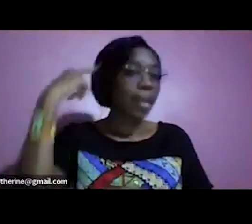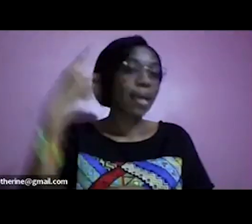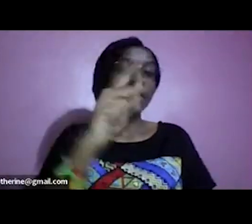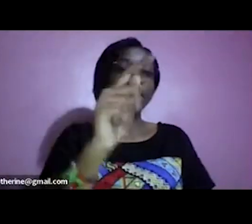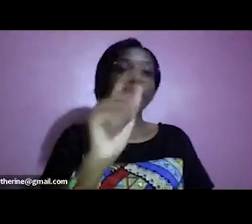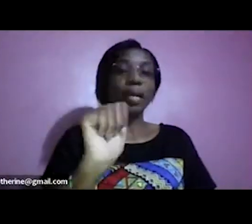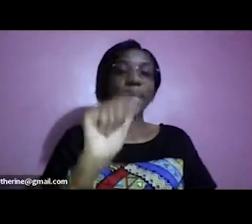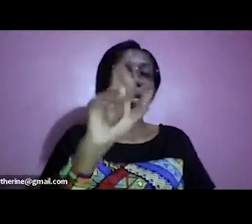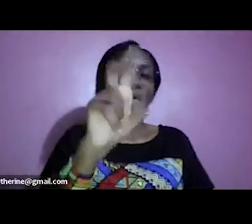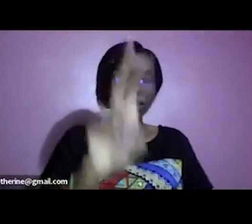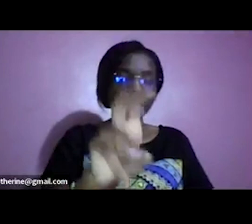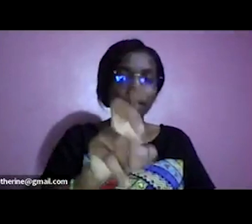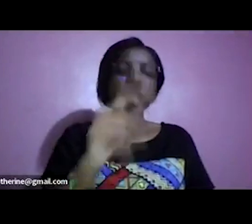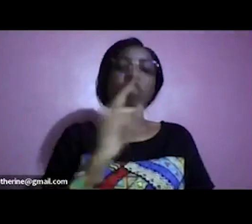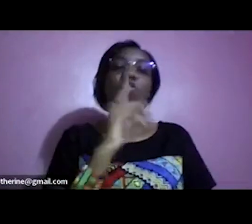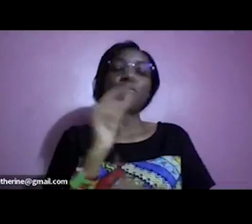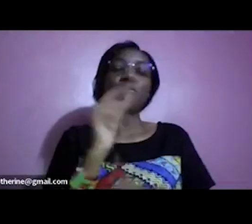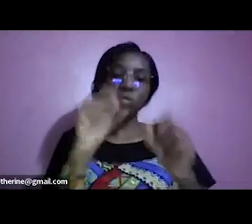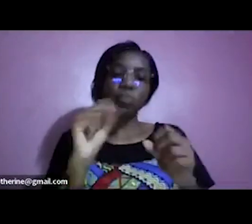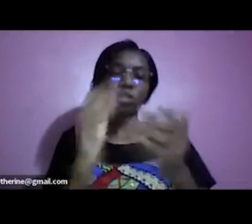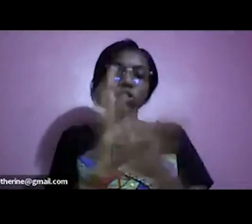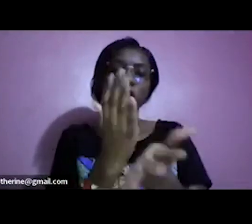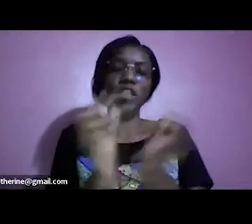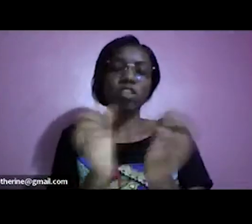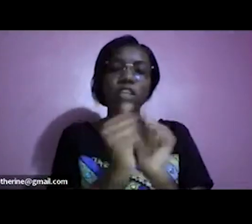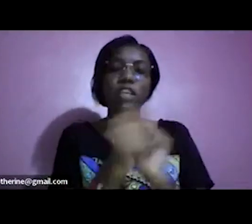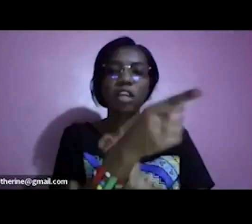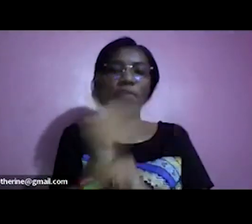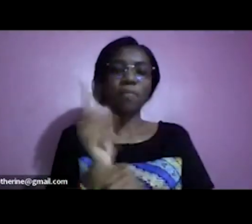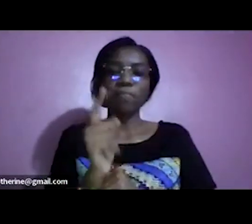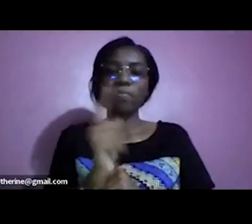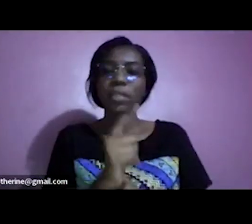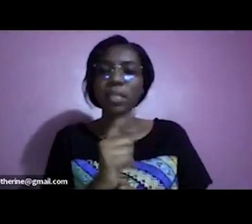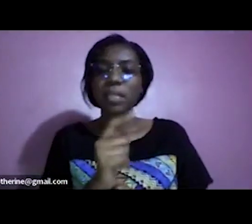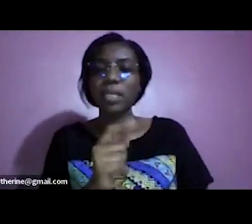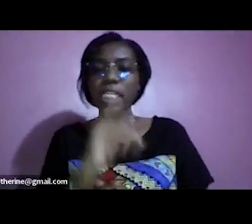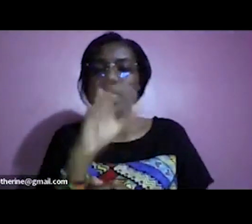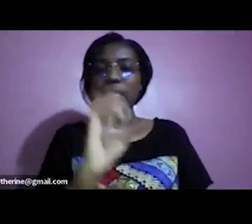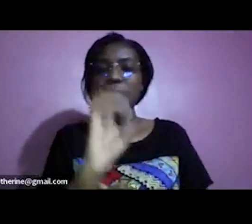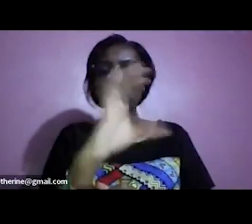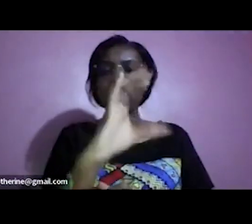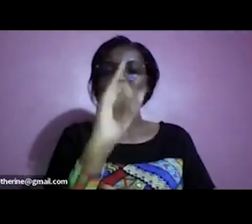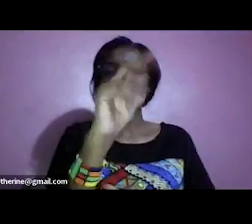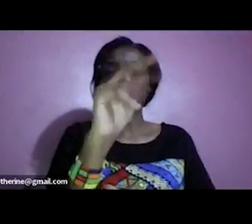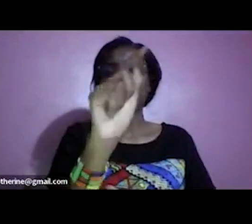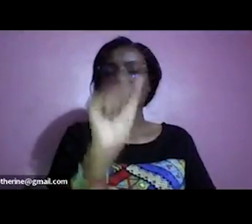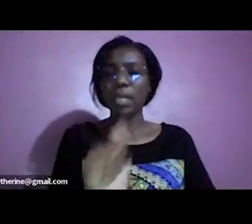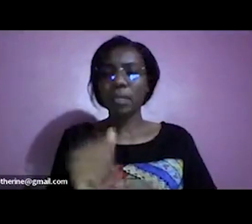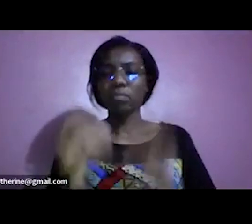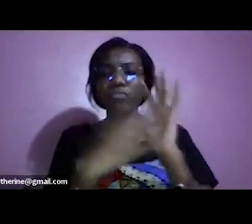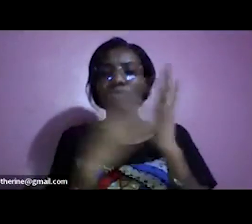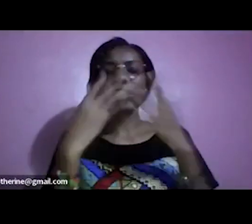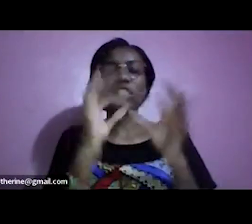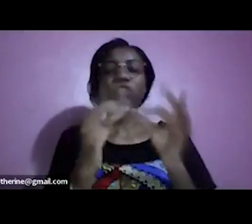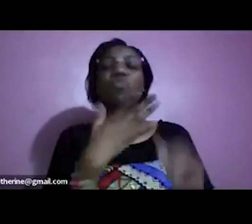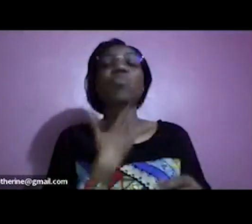that link with you uh if you whatsappers uh jacinta has already put our whatsapp group uh if you wish you can also join and